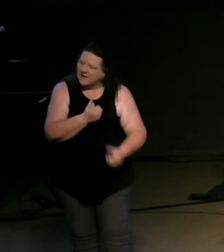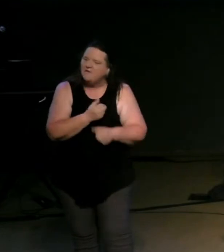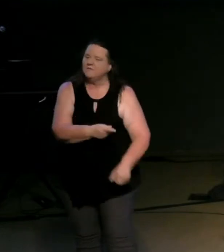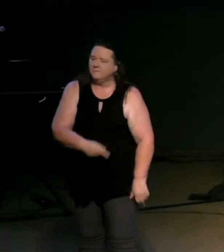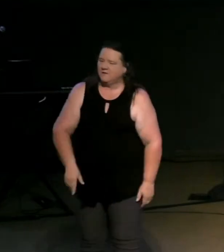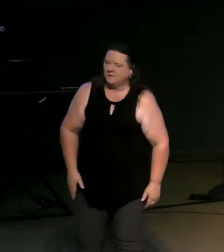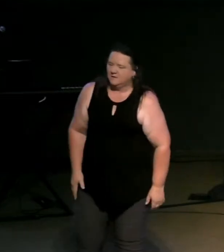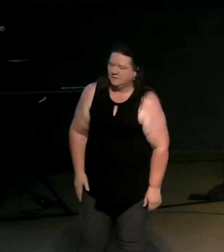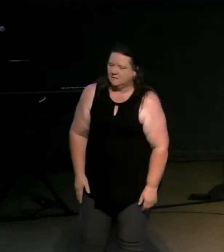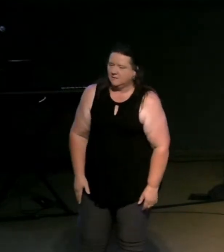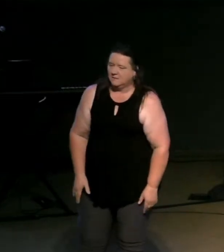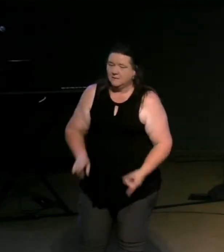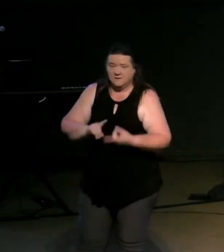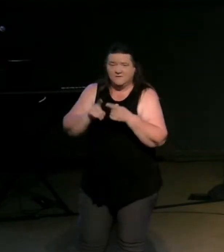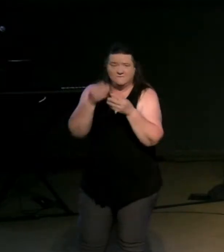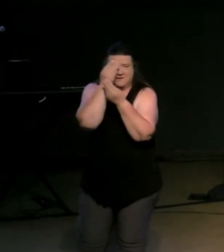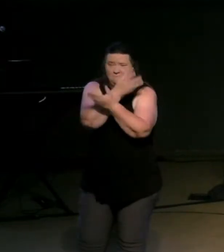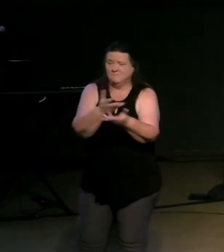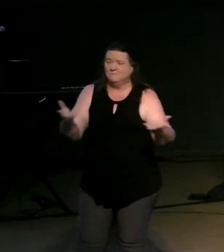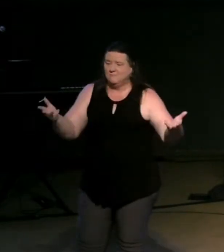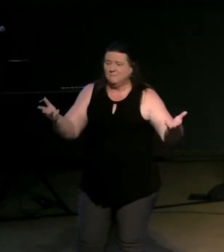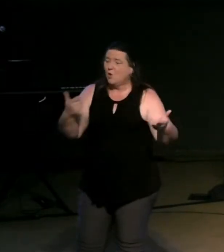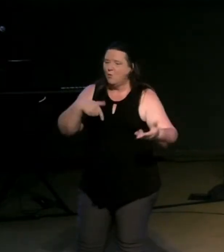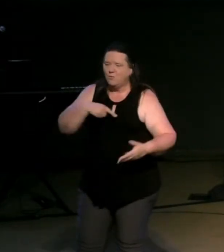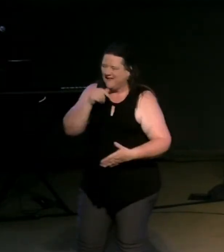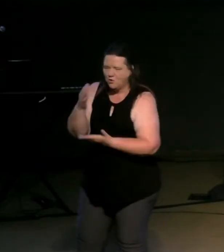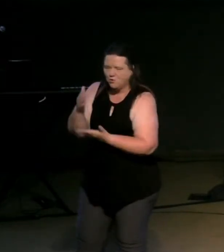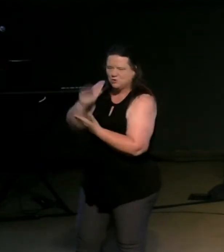well friends the news for us all is that neither do we